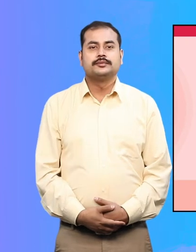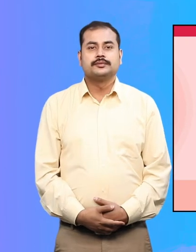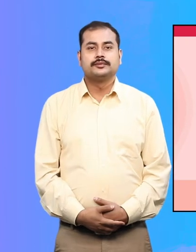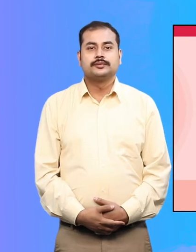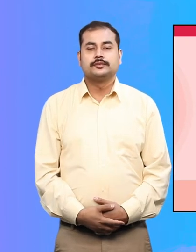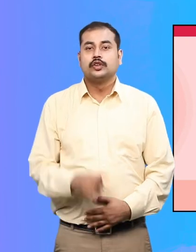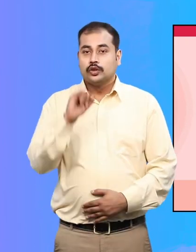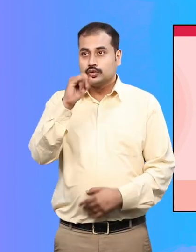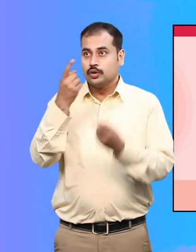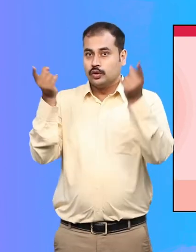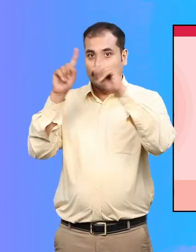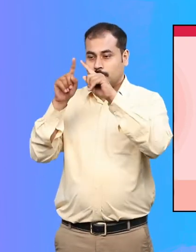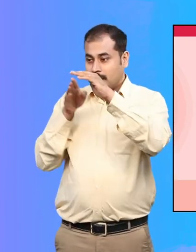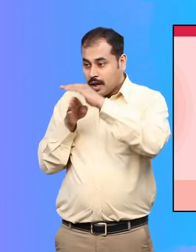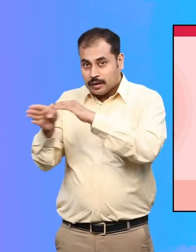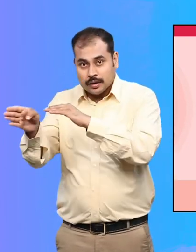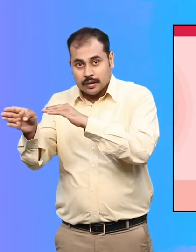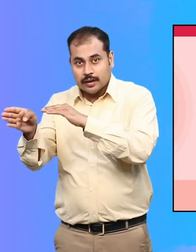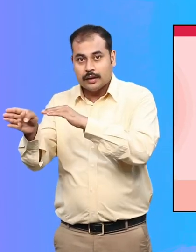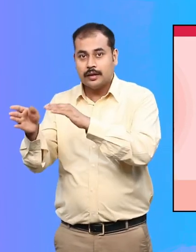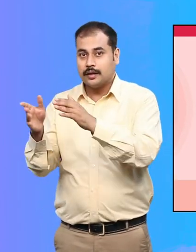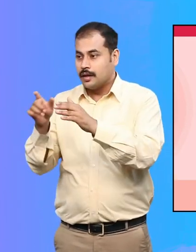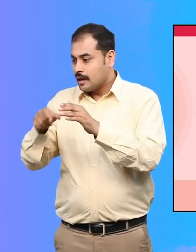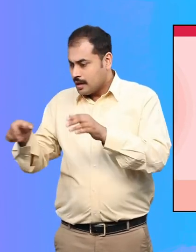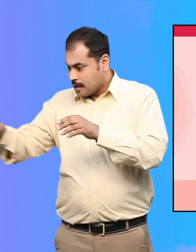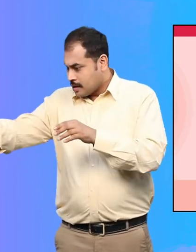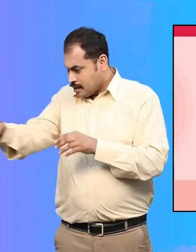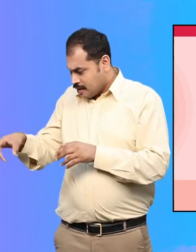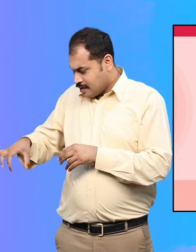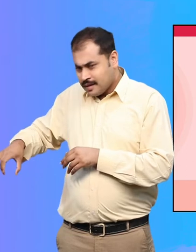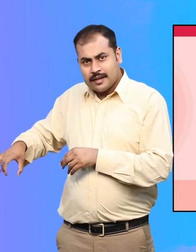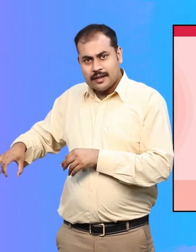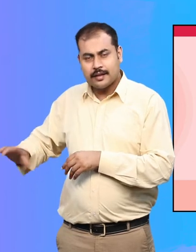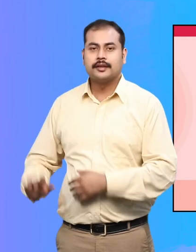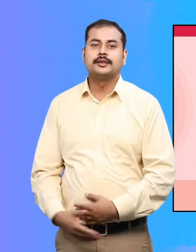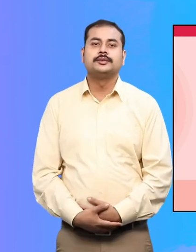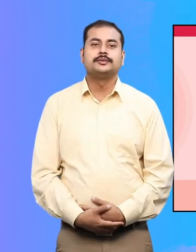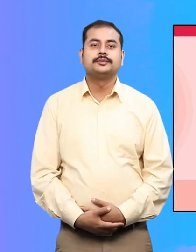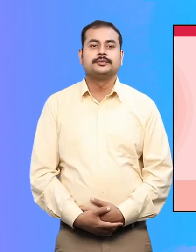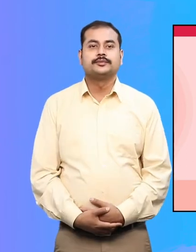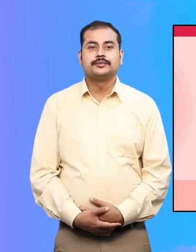spacious toilets with grab bars, lifts with braille button etc. are provided.